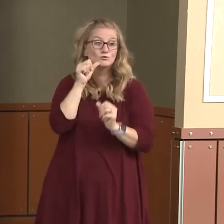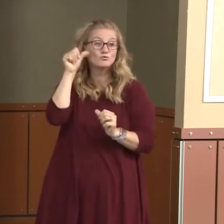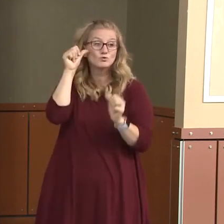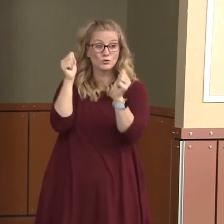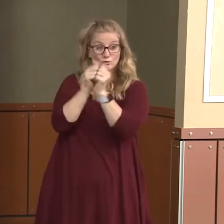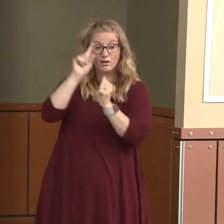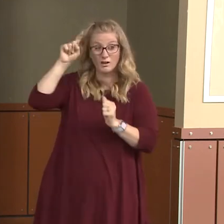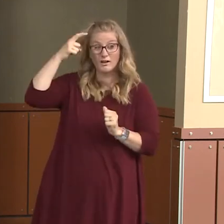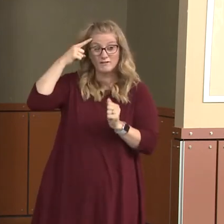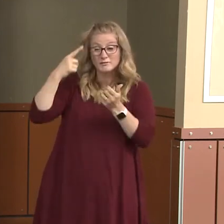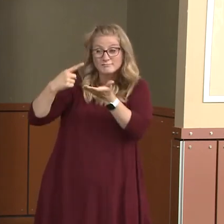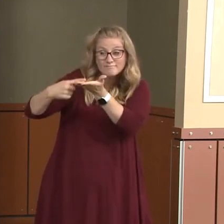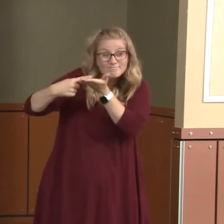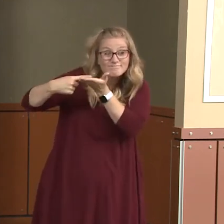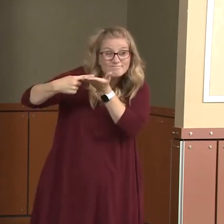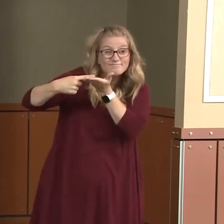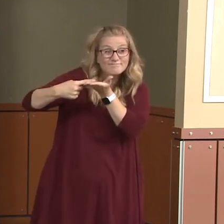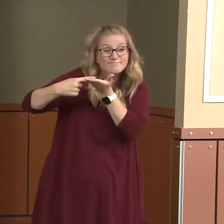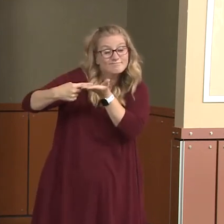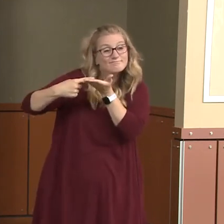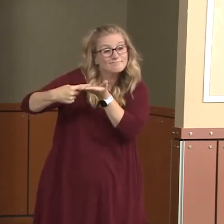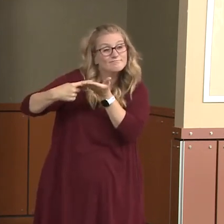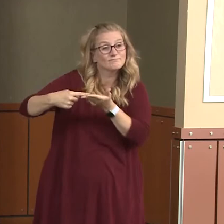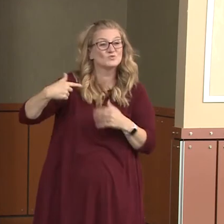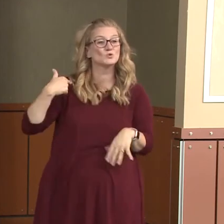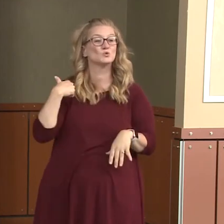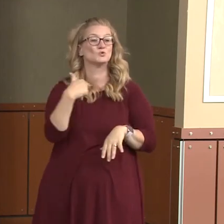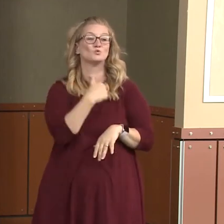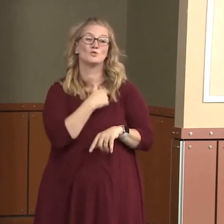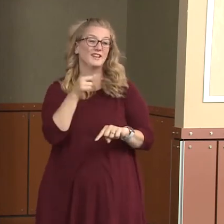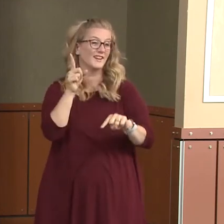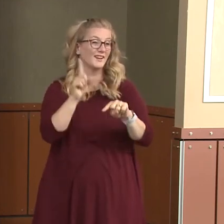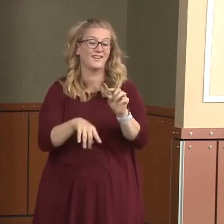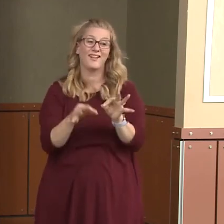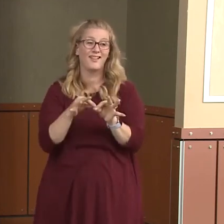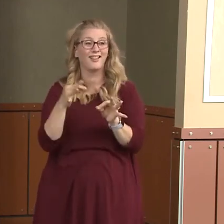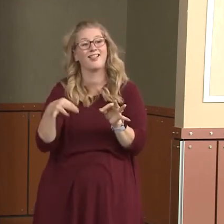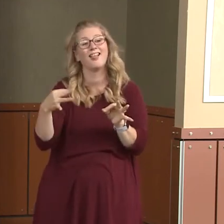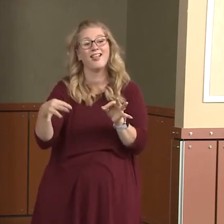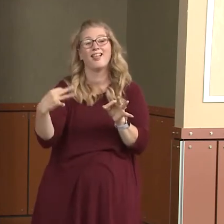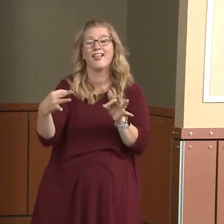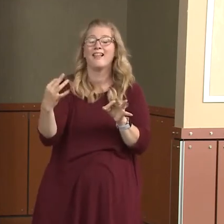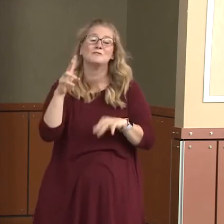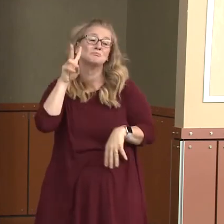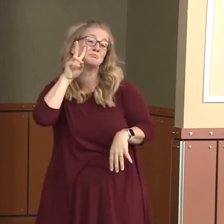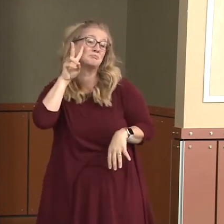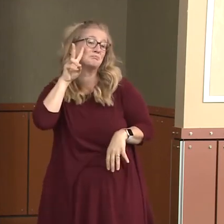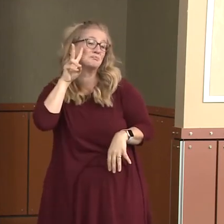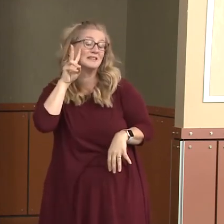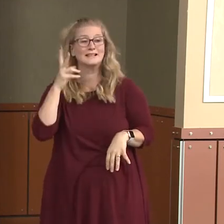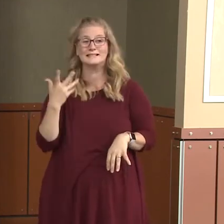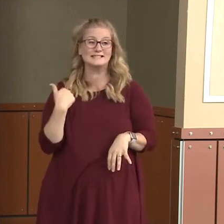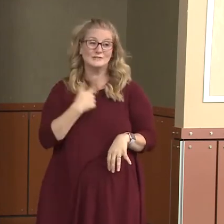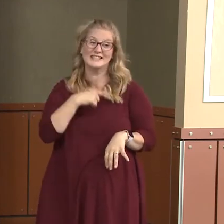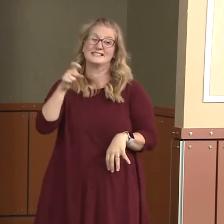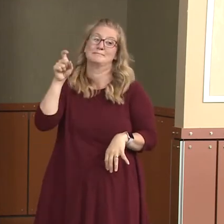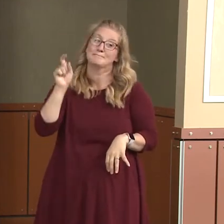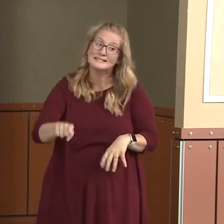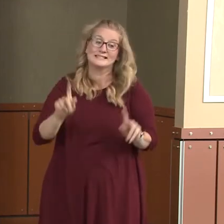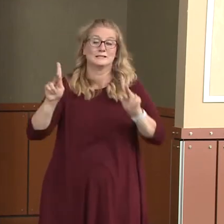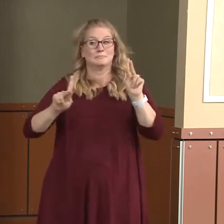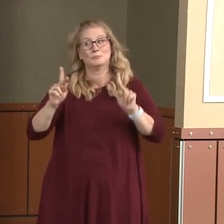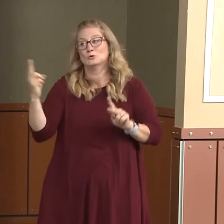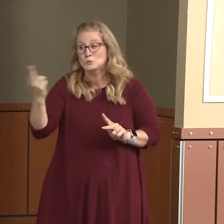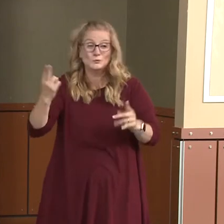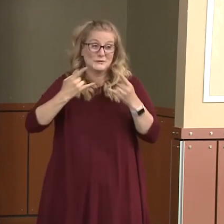was discussed as an option, but this is something we can't wait on. We need people wearing masks. If we don't get